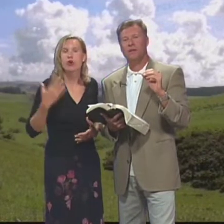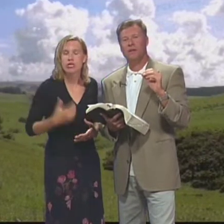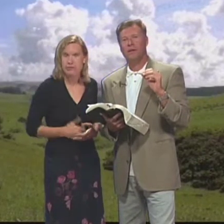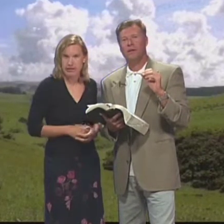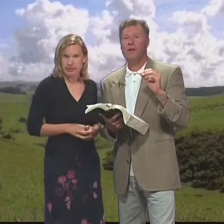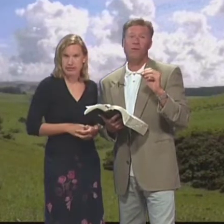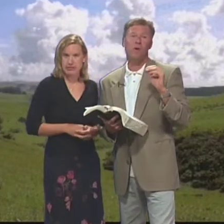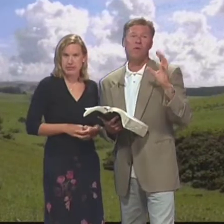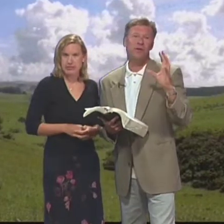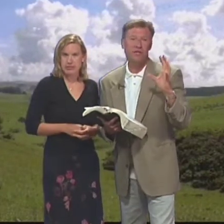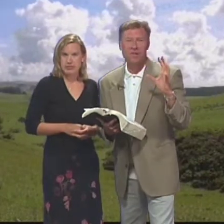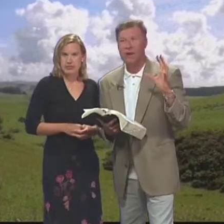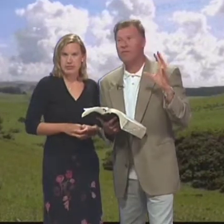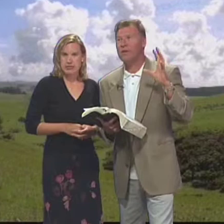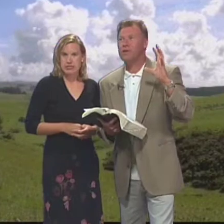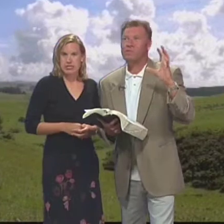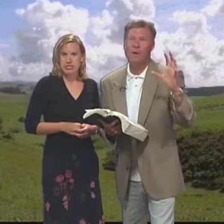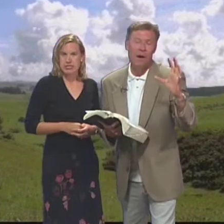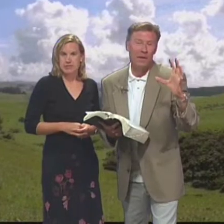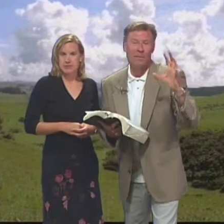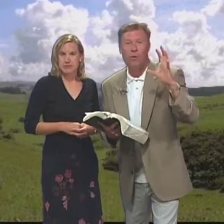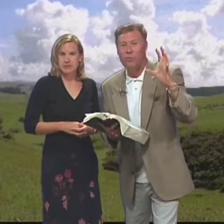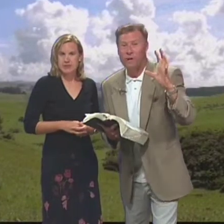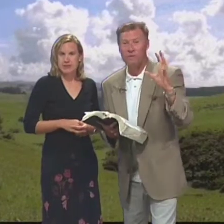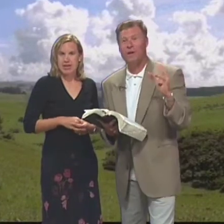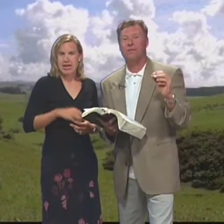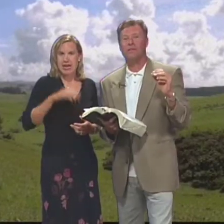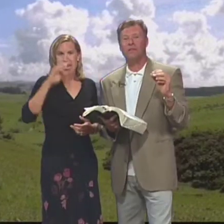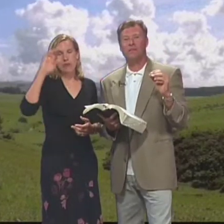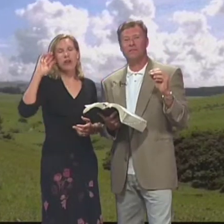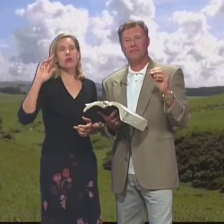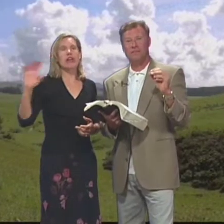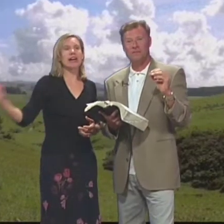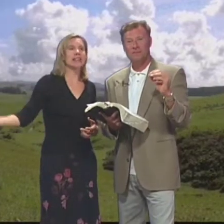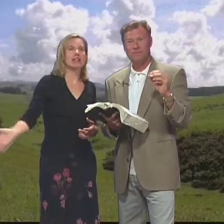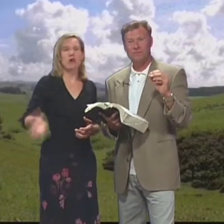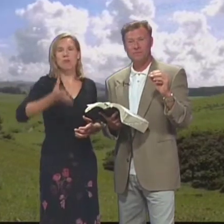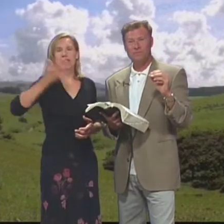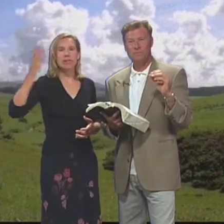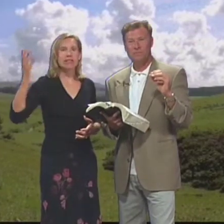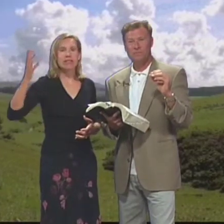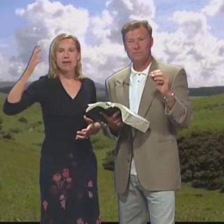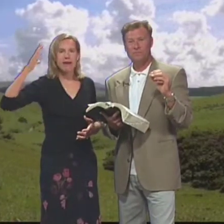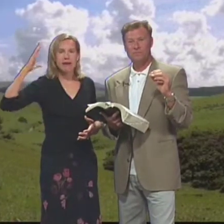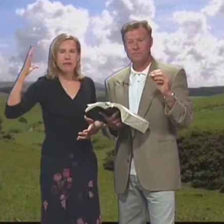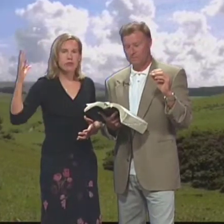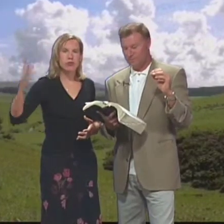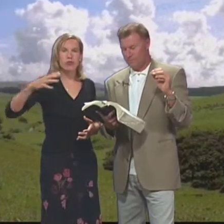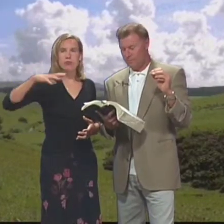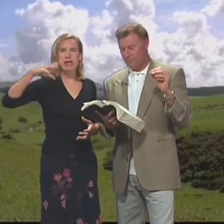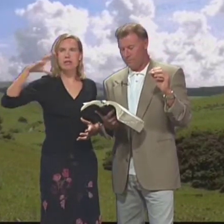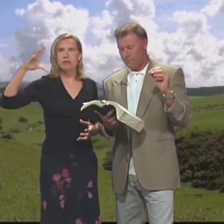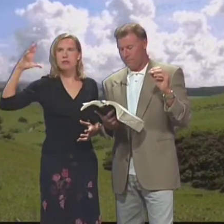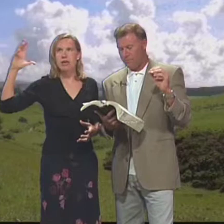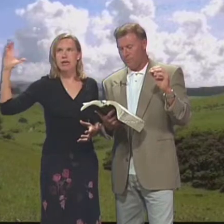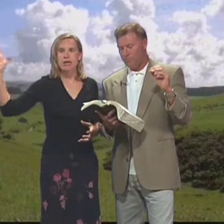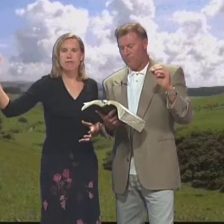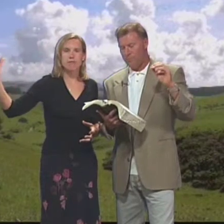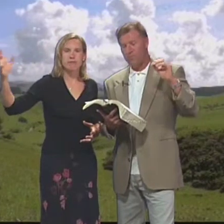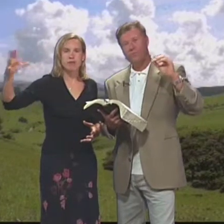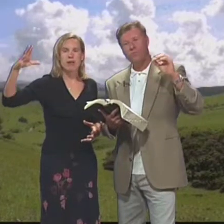sociedad anónima You know Go burn yourself out For your IBM corporation Whatever Ay bueno Desgástate completamente Trabaja bien duro Para